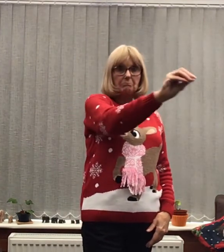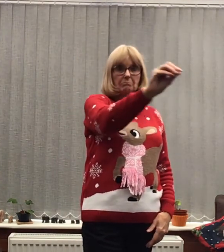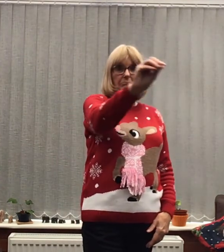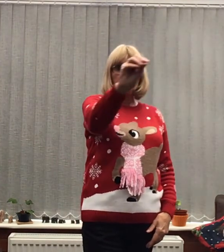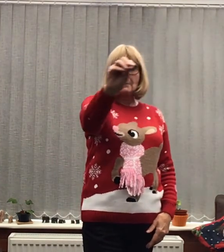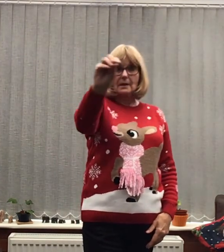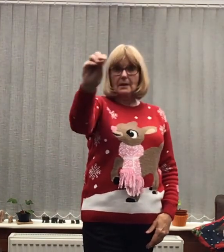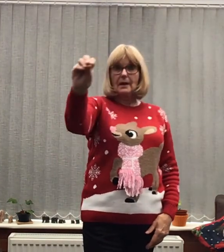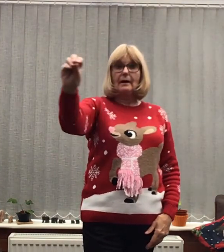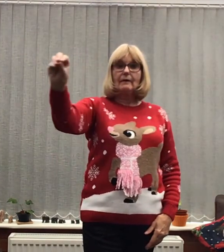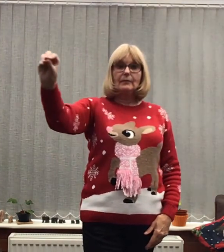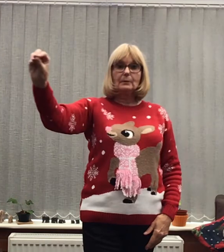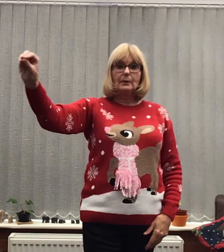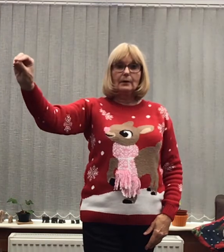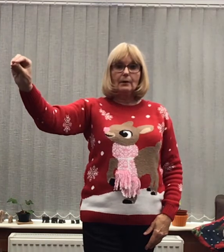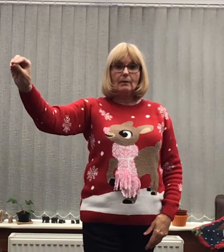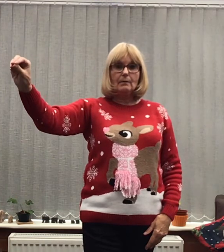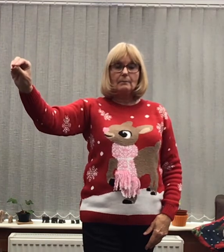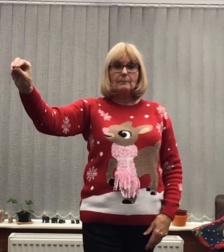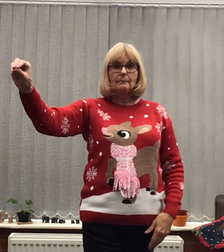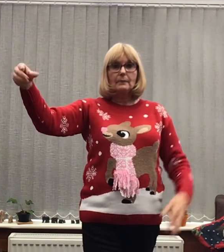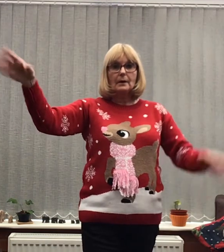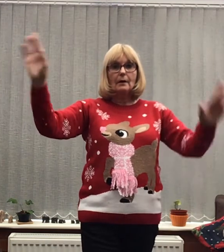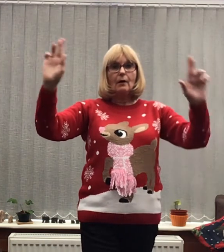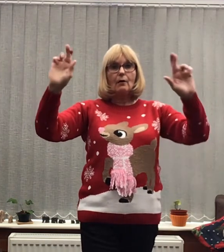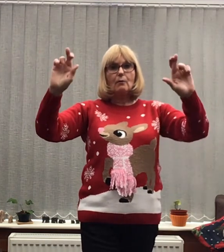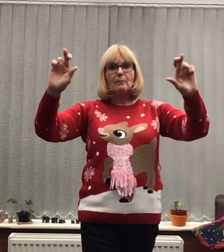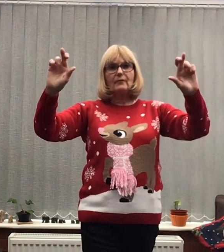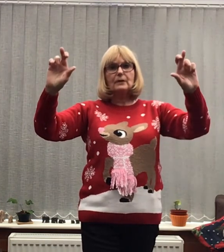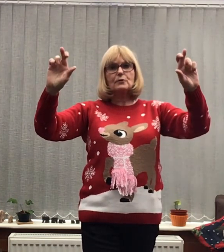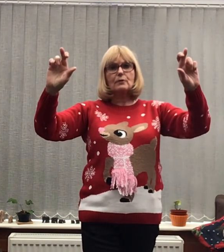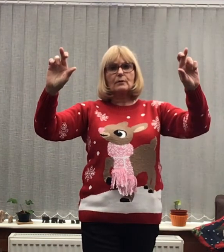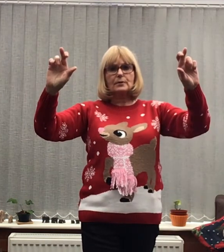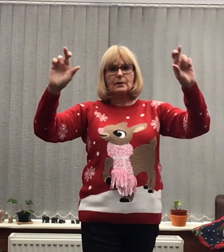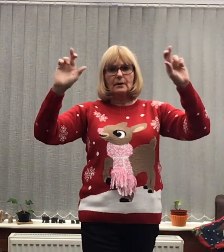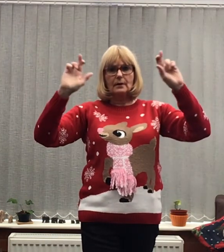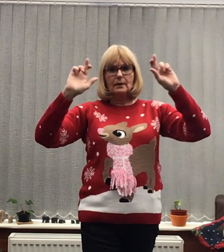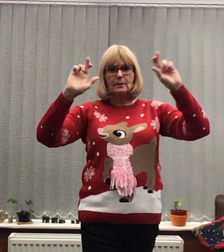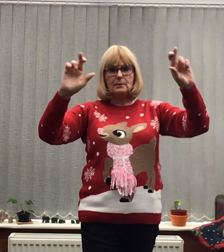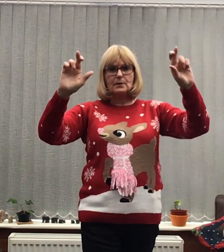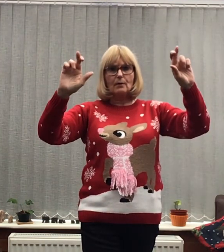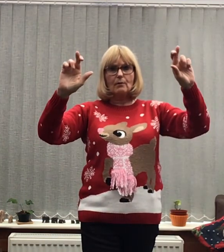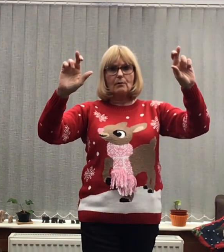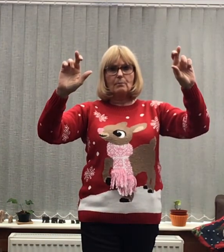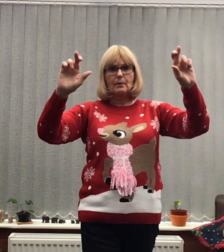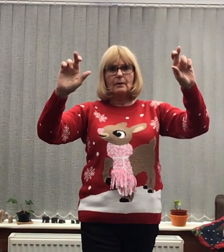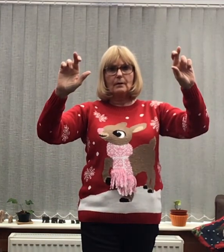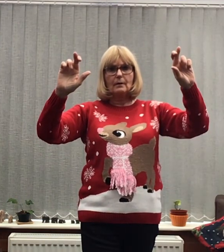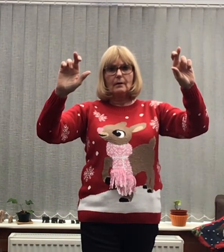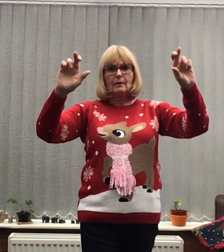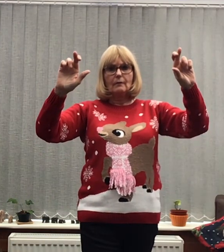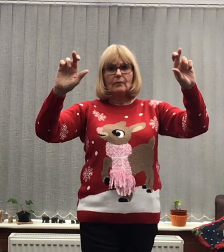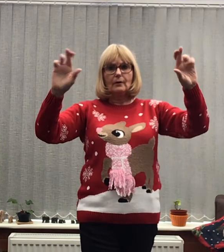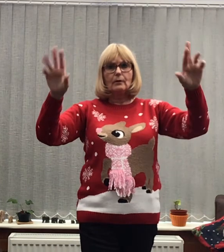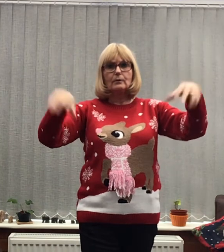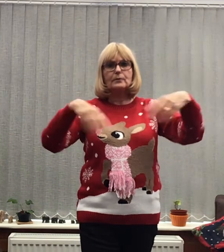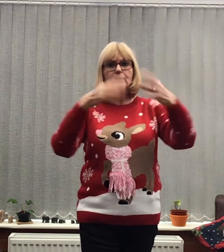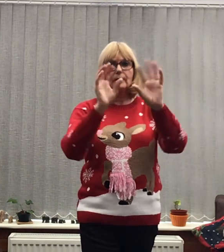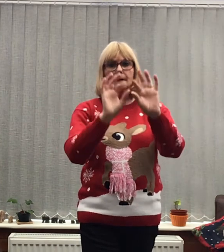Let everyone know Hope Fingers crossed There was hope For all to find